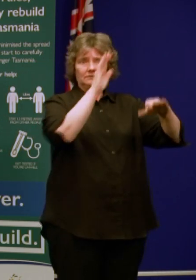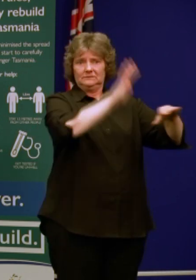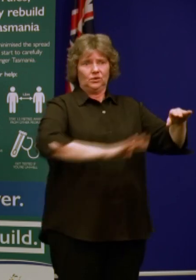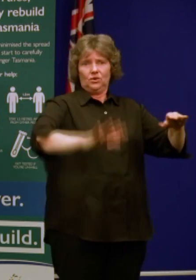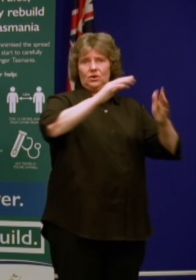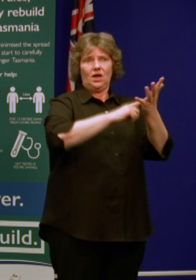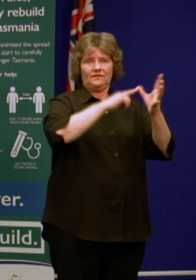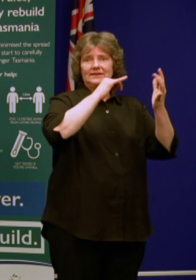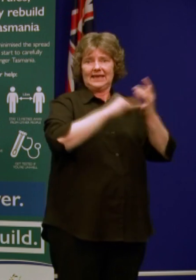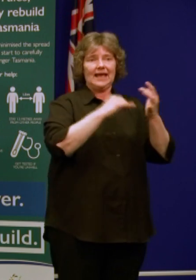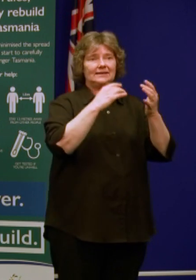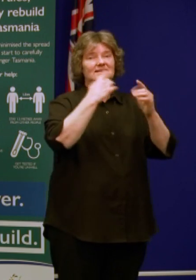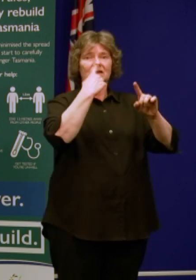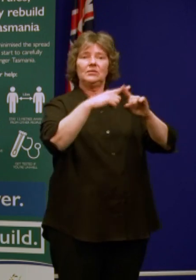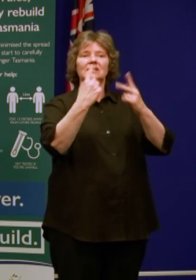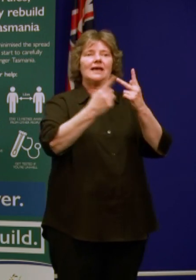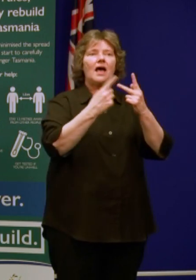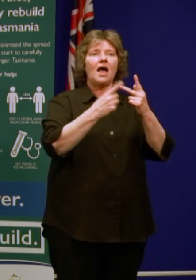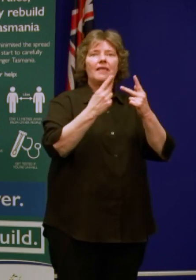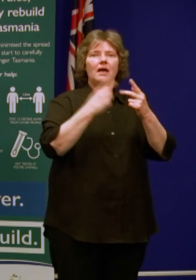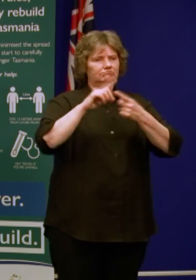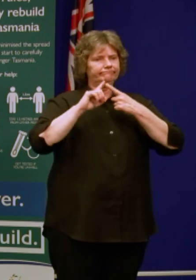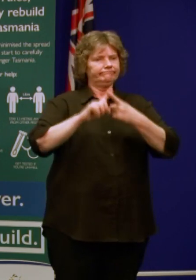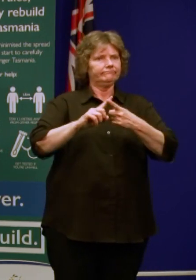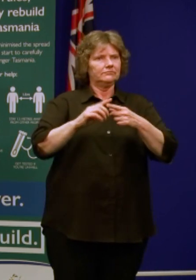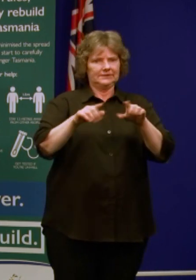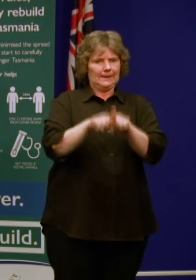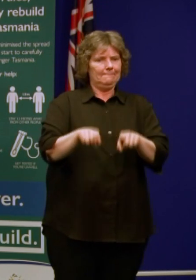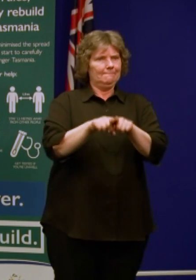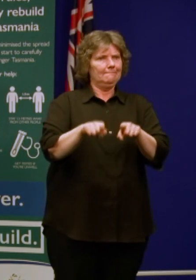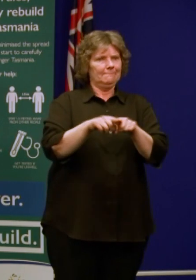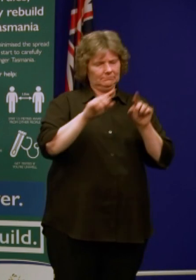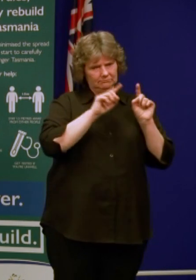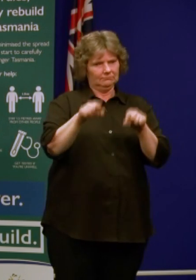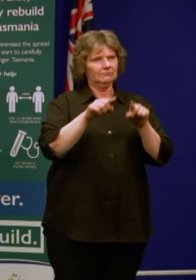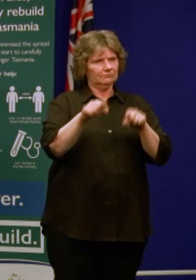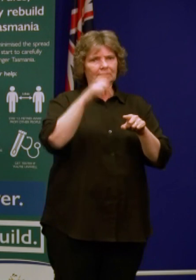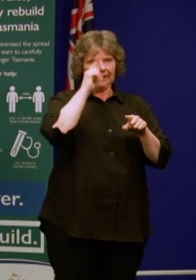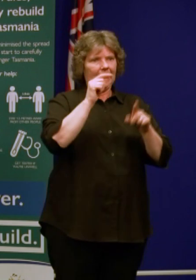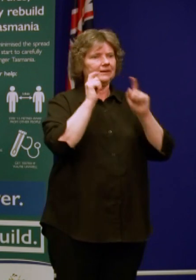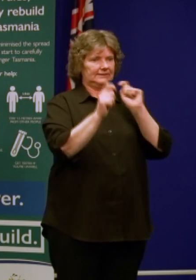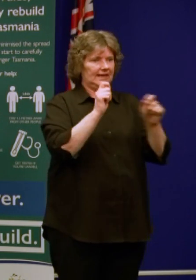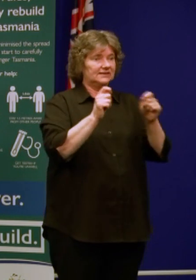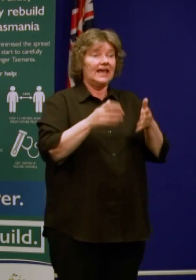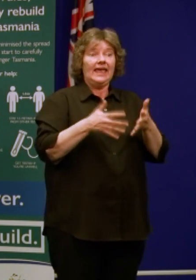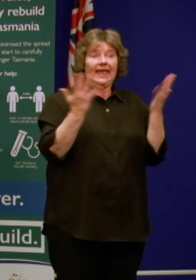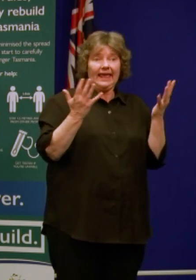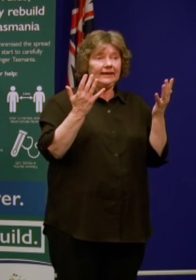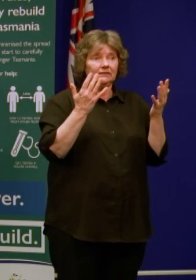fixed testing units. Take the opportunity to get a test if you have any concerns at all.